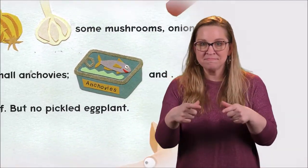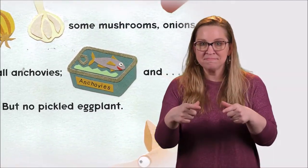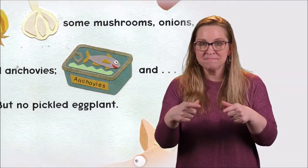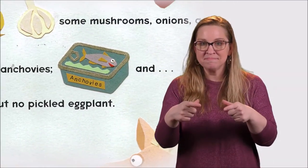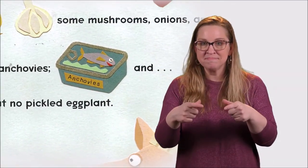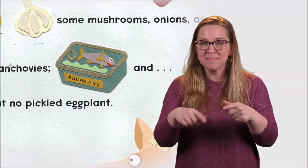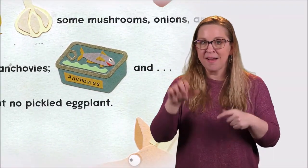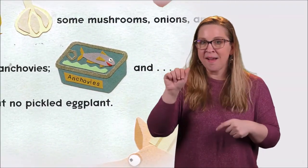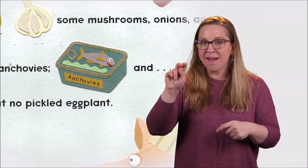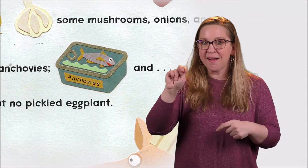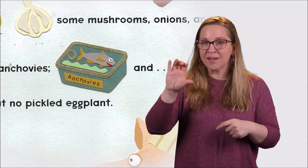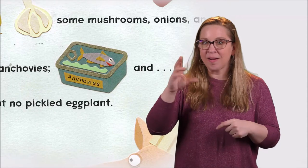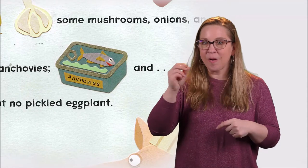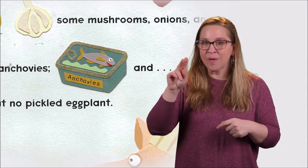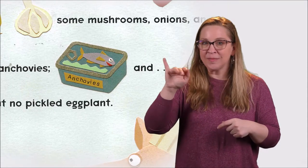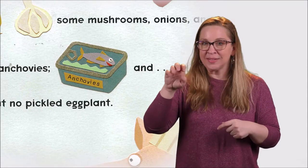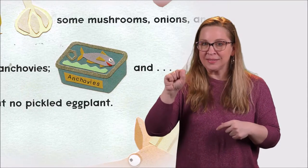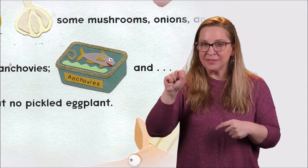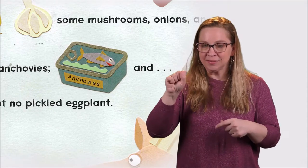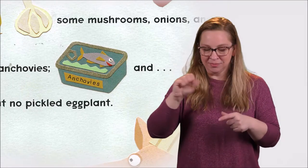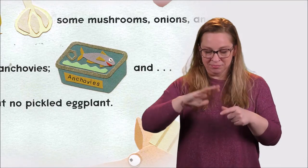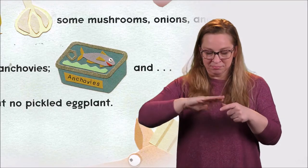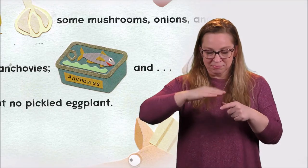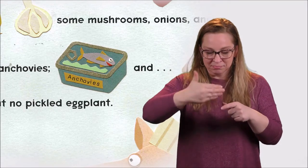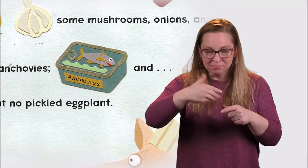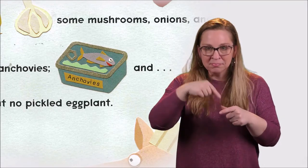A can of eight small anchovies.